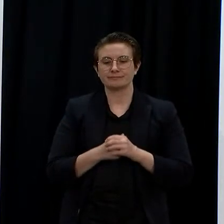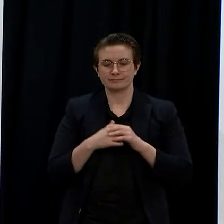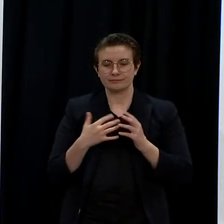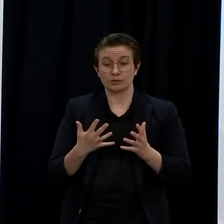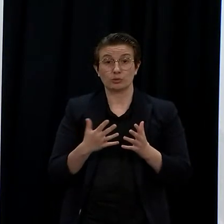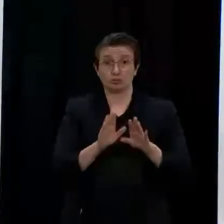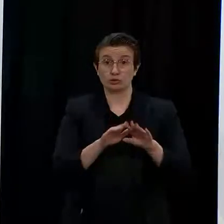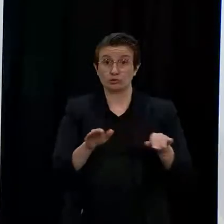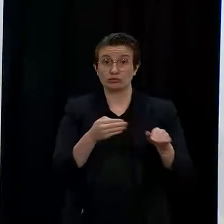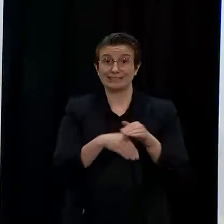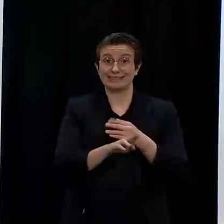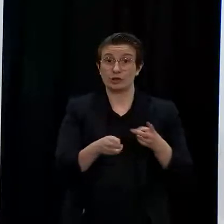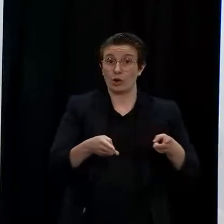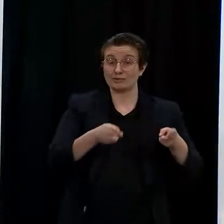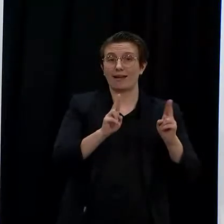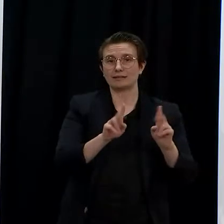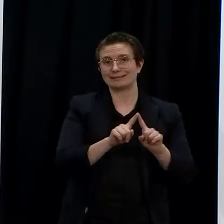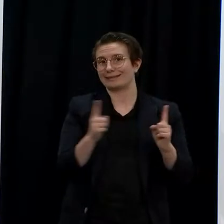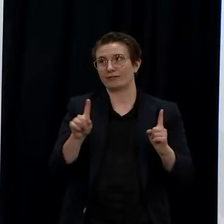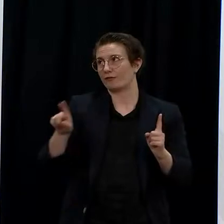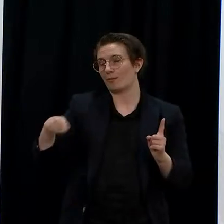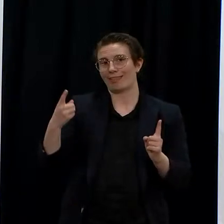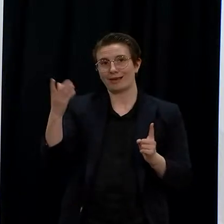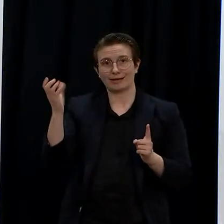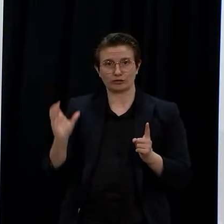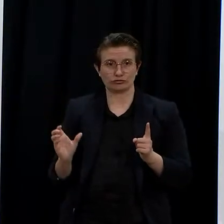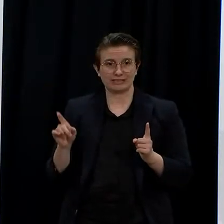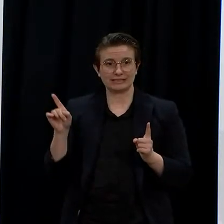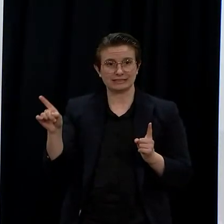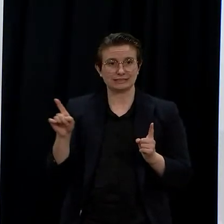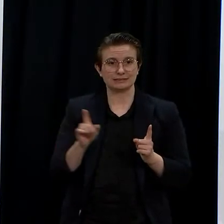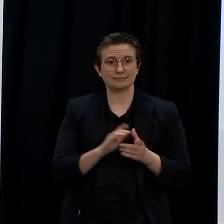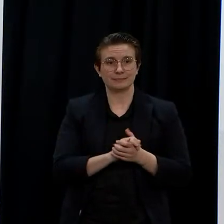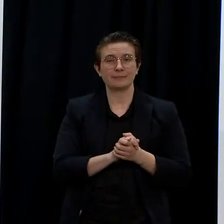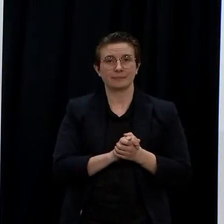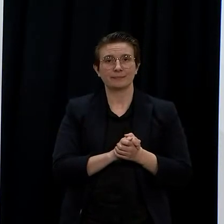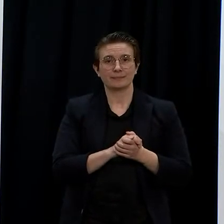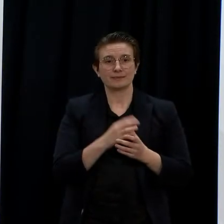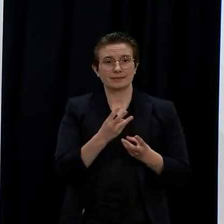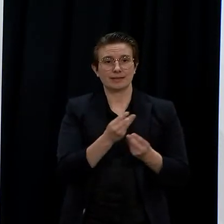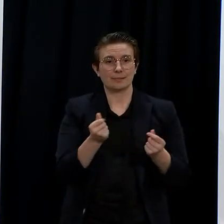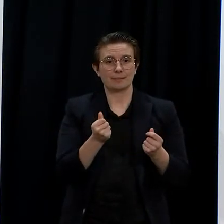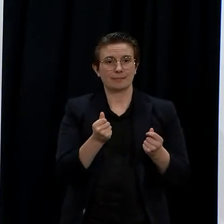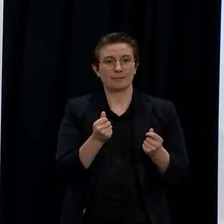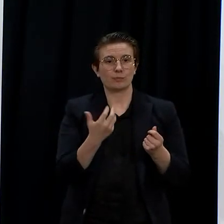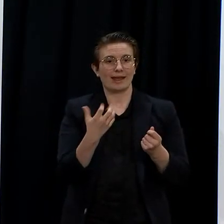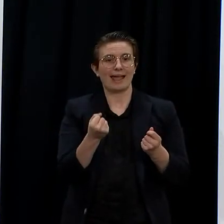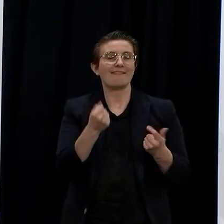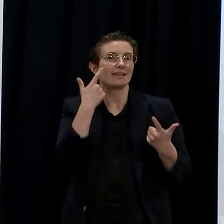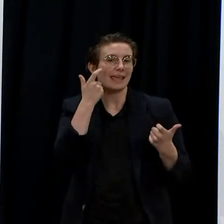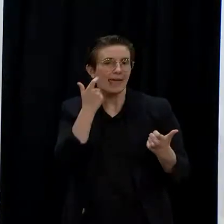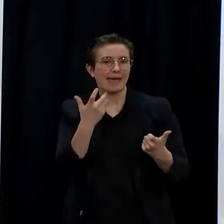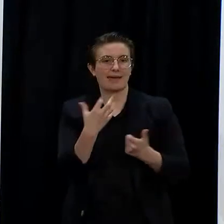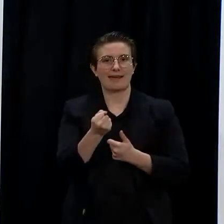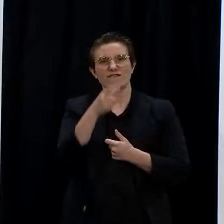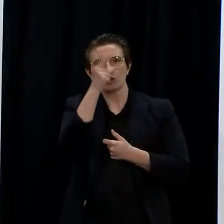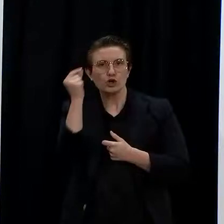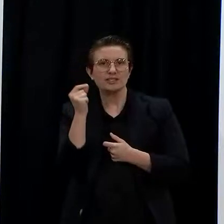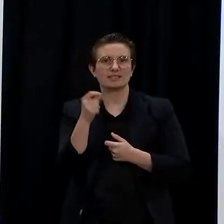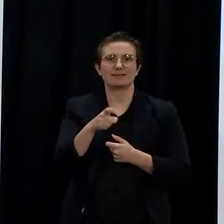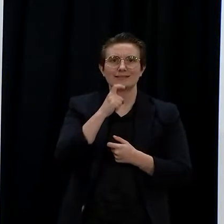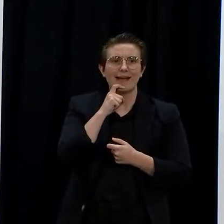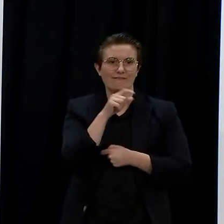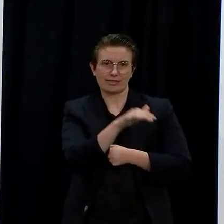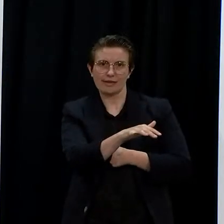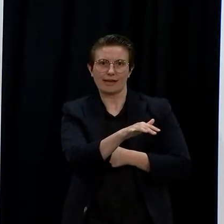facilities it means that yes we have that care on hand and available and able I would say to much more quickly make an assessment if